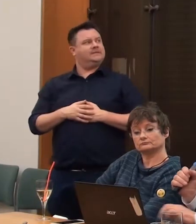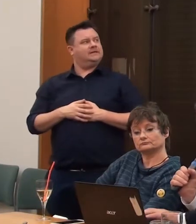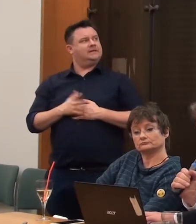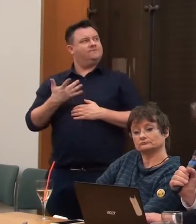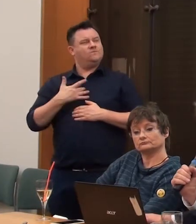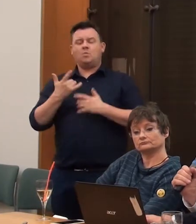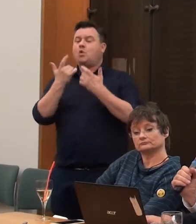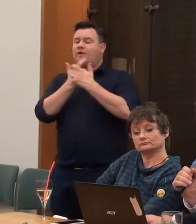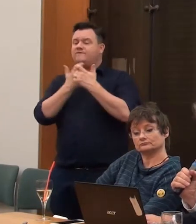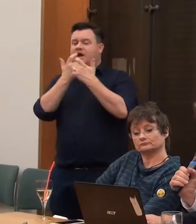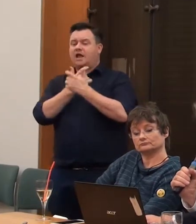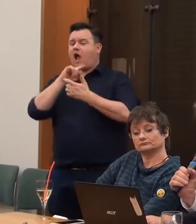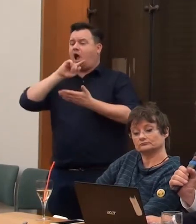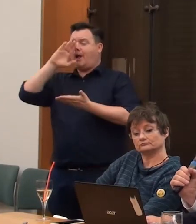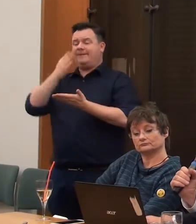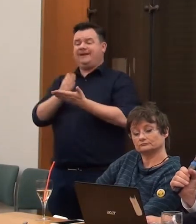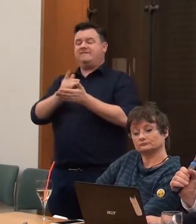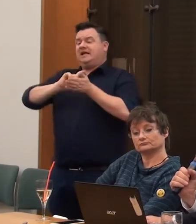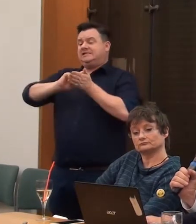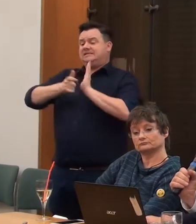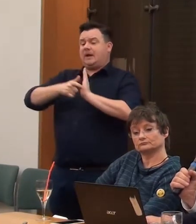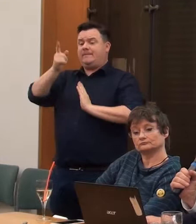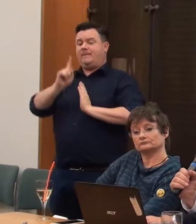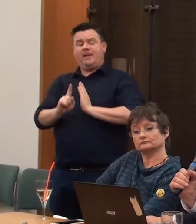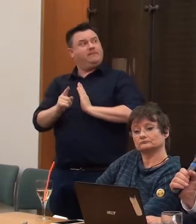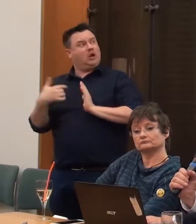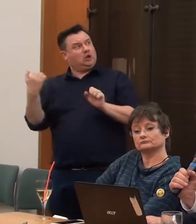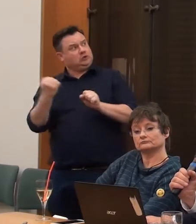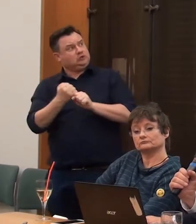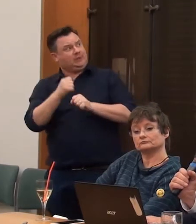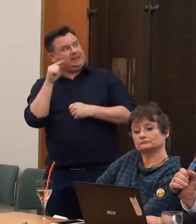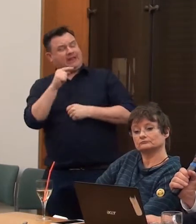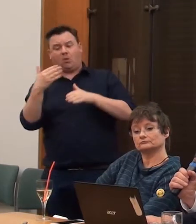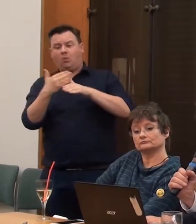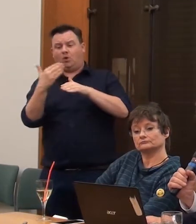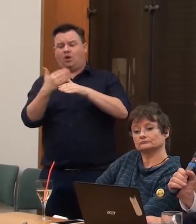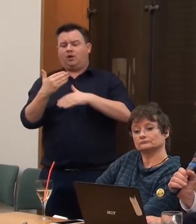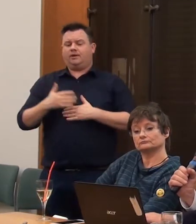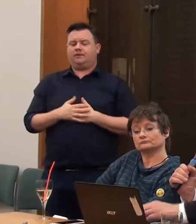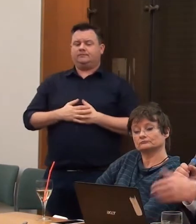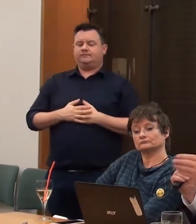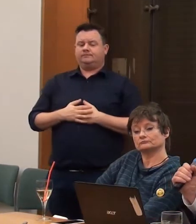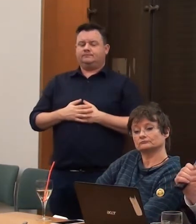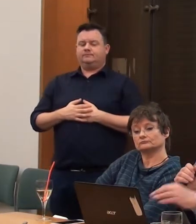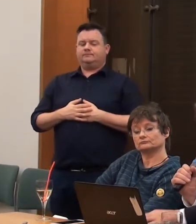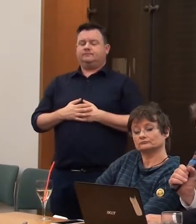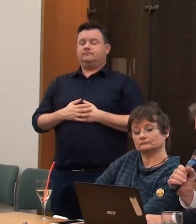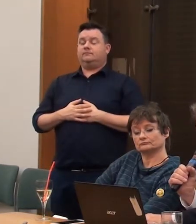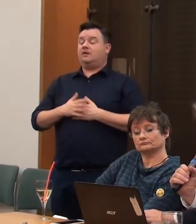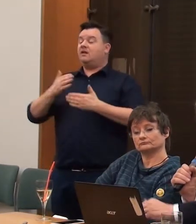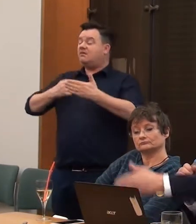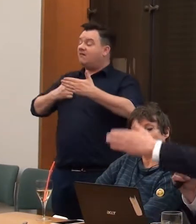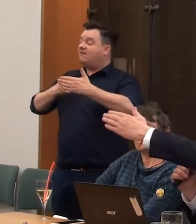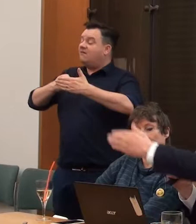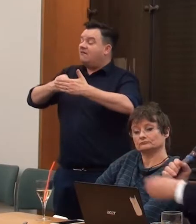comic, because I can't believe disabled people are actually doing what's illustrated there. And then right up to date,